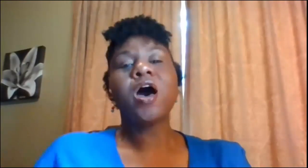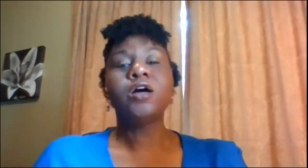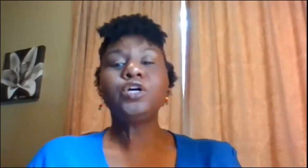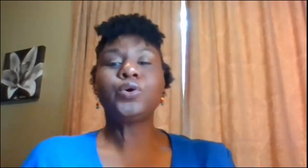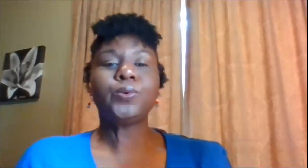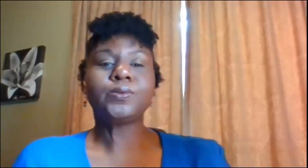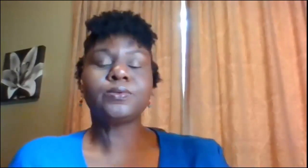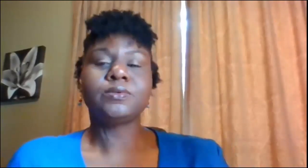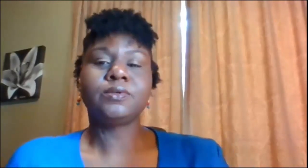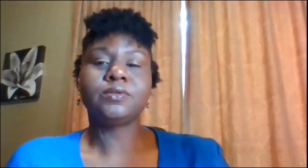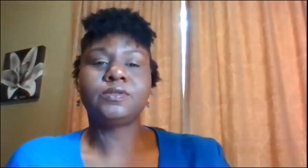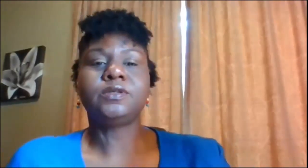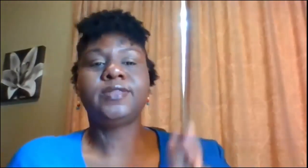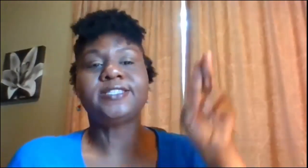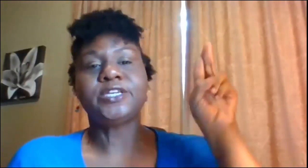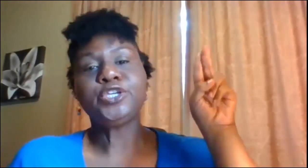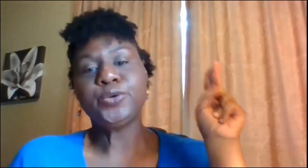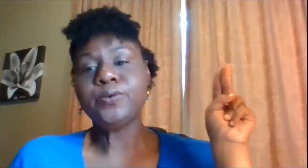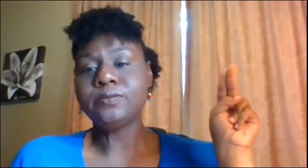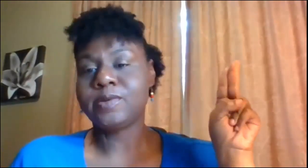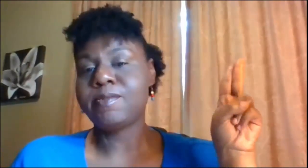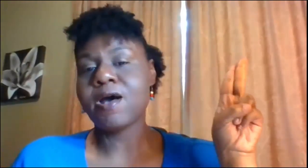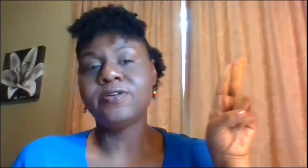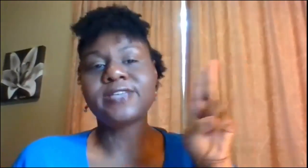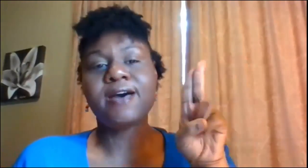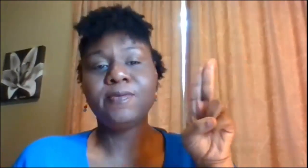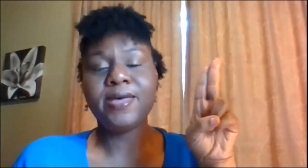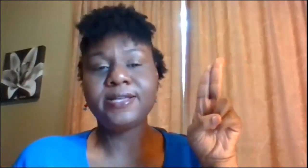uncle so that's a U remember all those alphabets